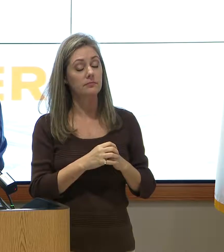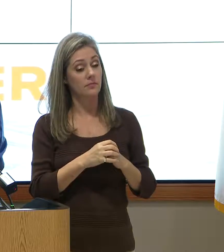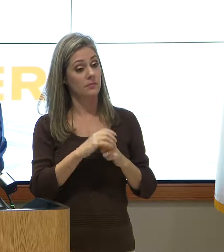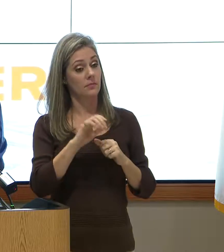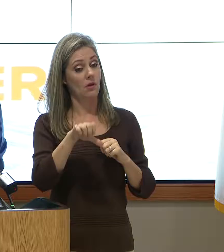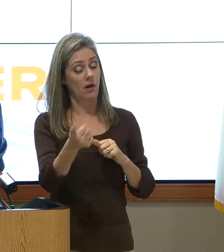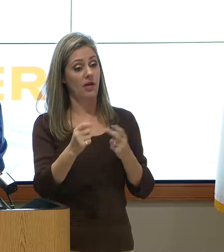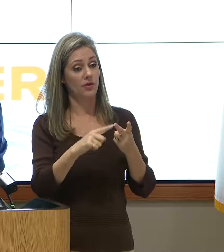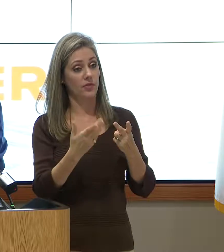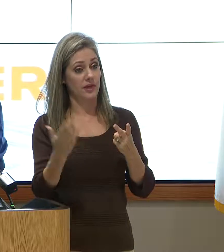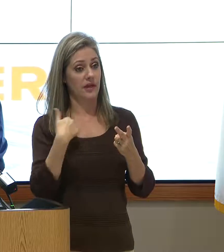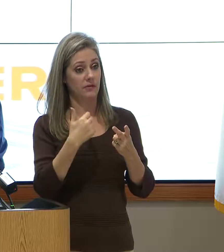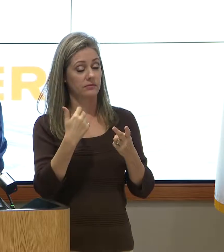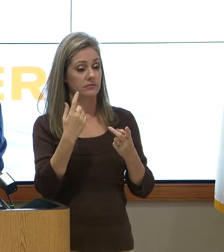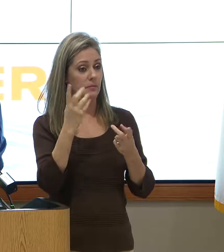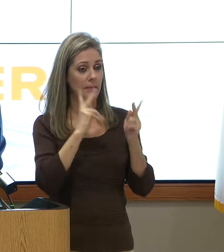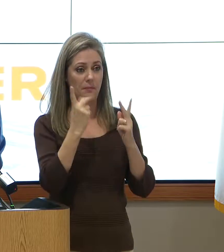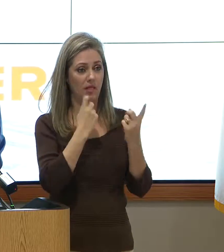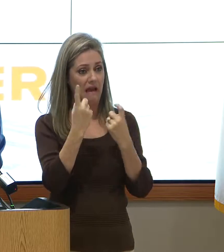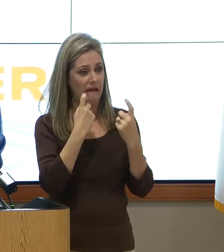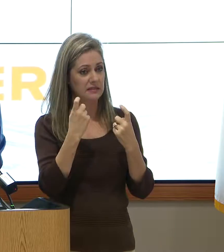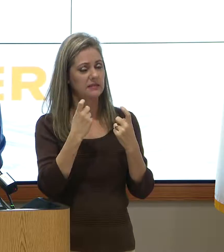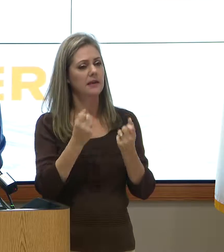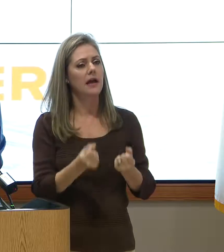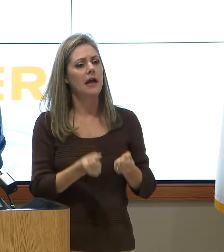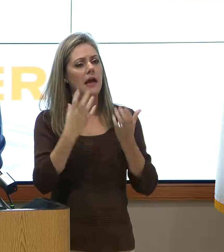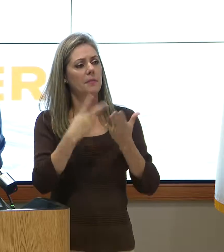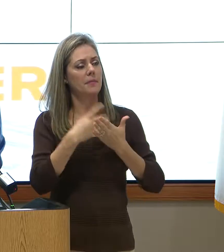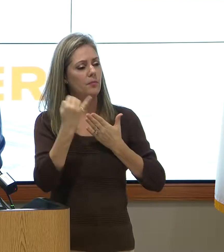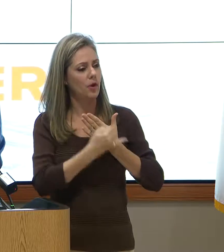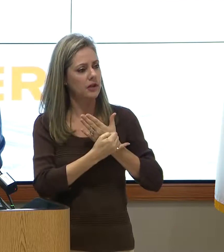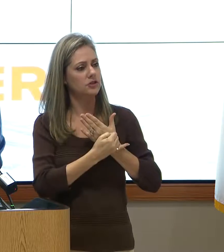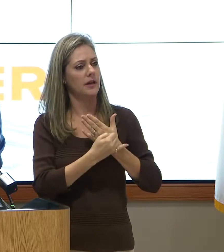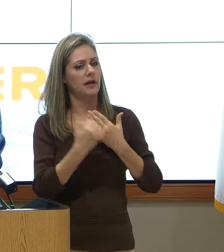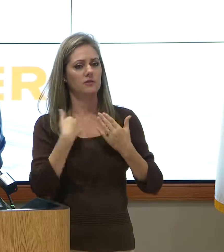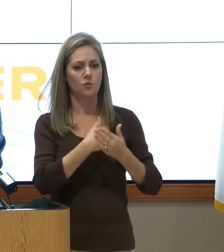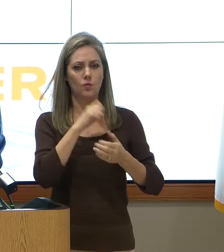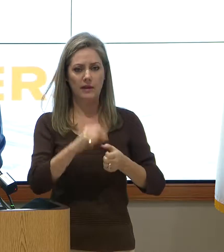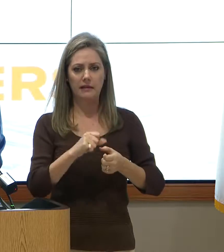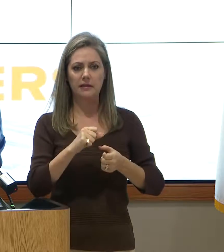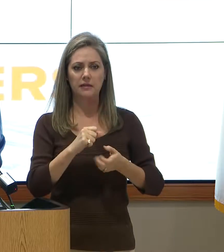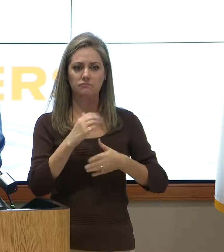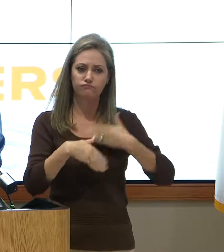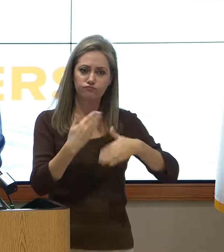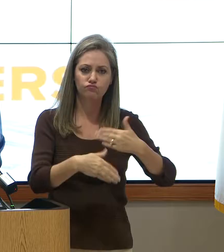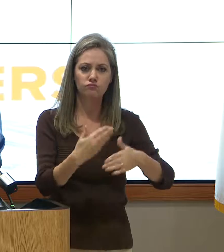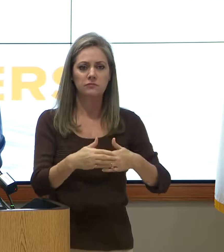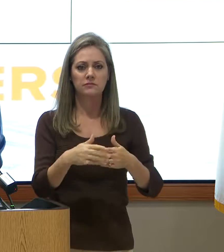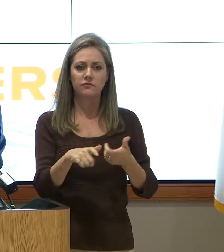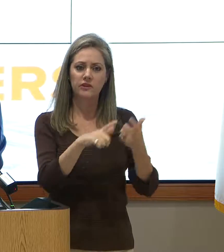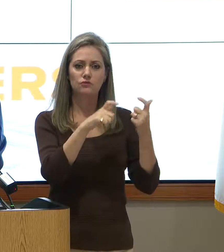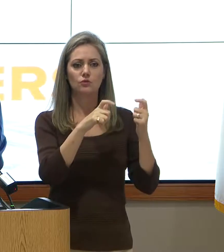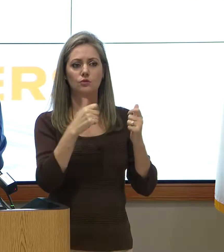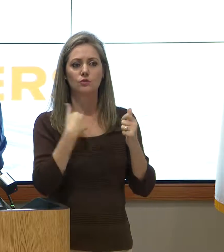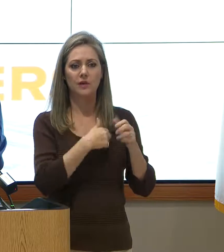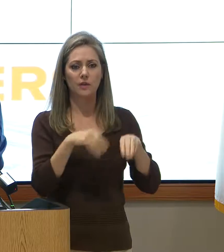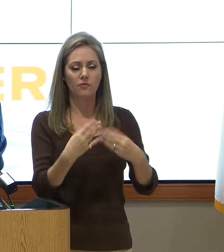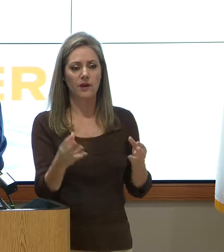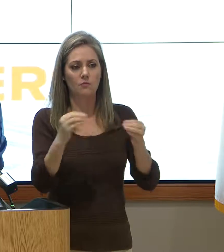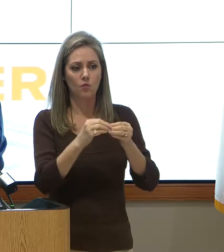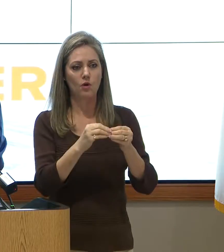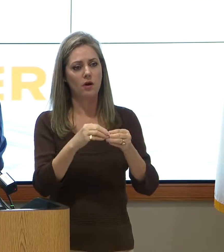The other thing that we've been asked about is how many projects do we have in queue that we can accelerate to provide additional flood relief to our area.